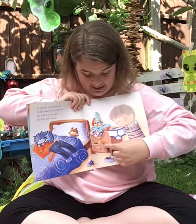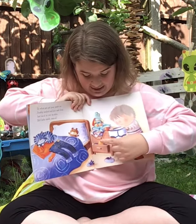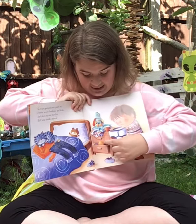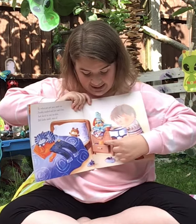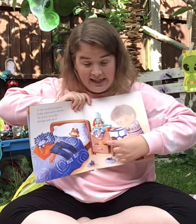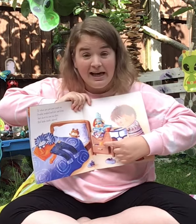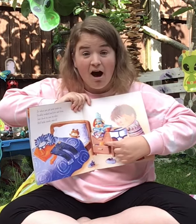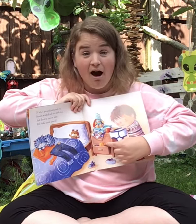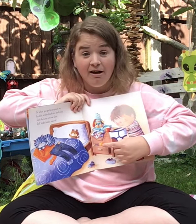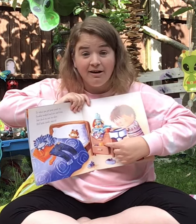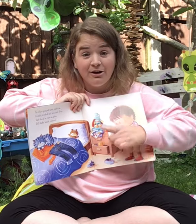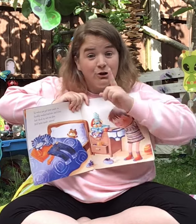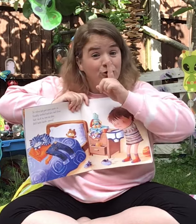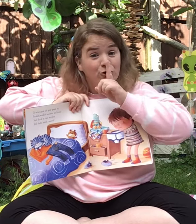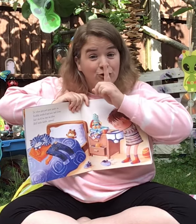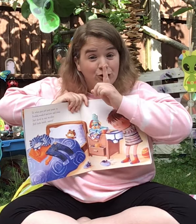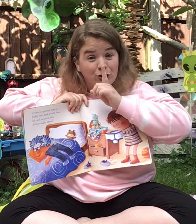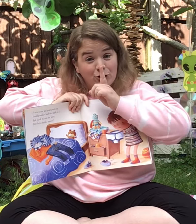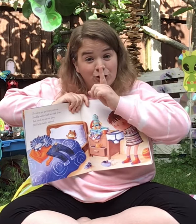See ya! See Shhh!